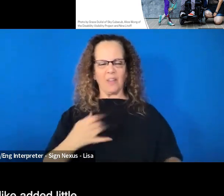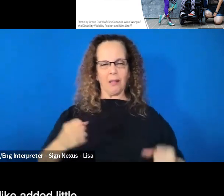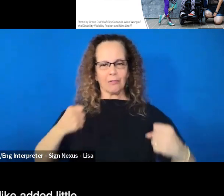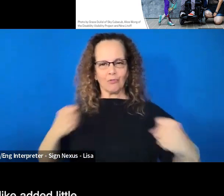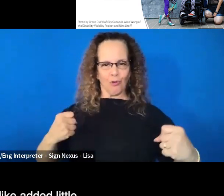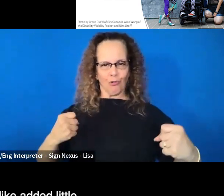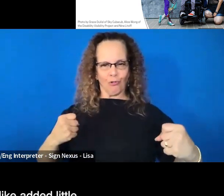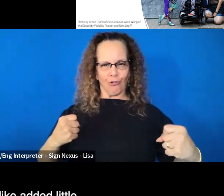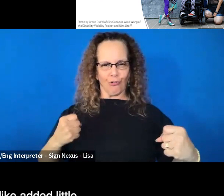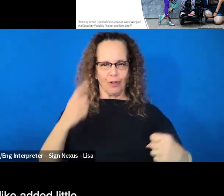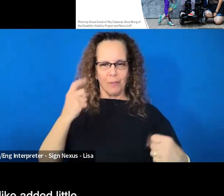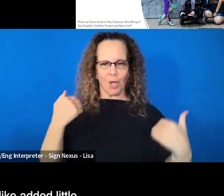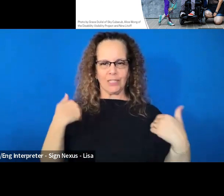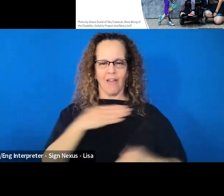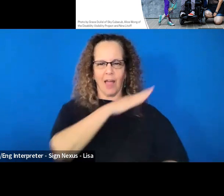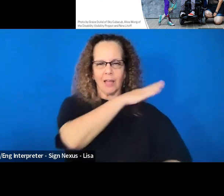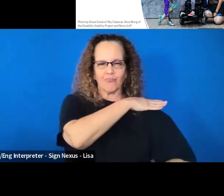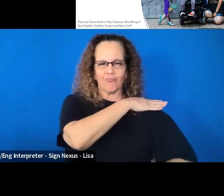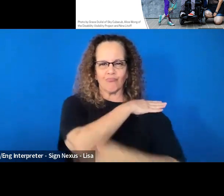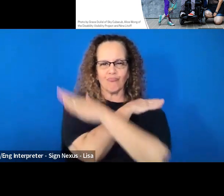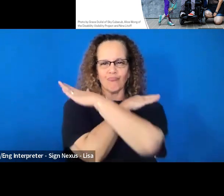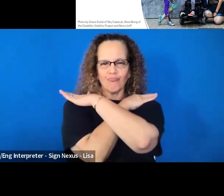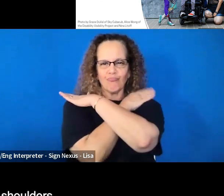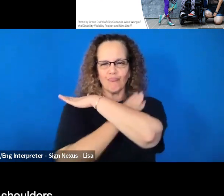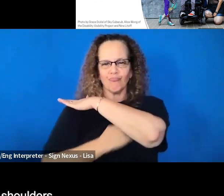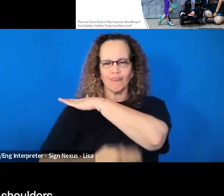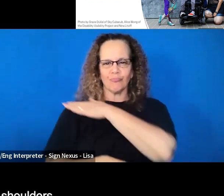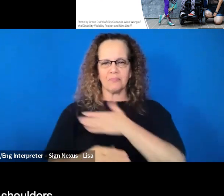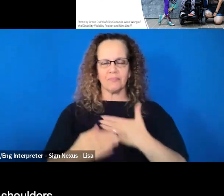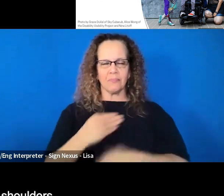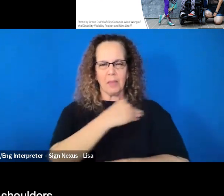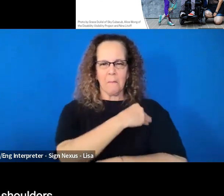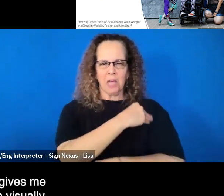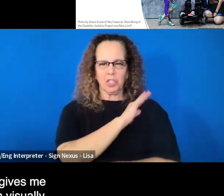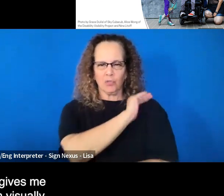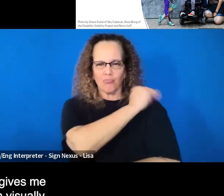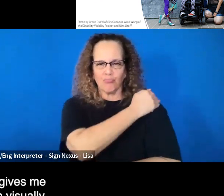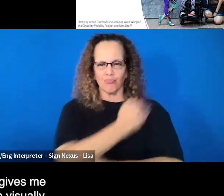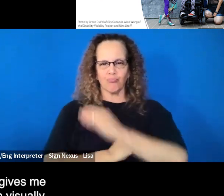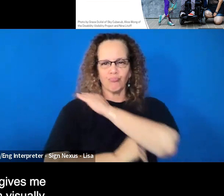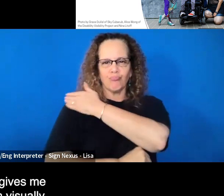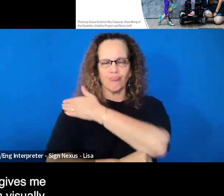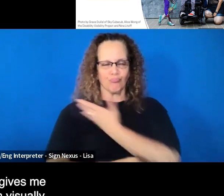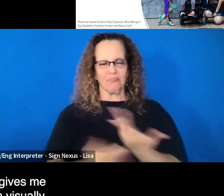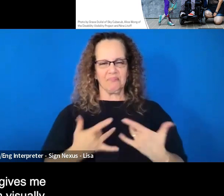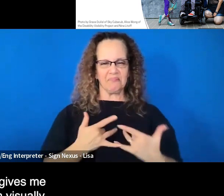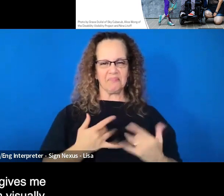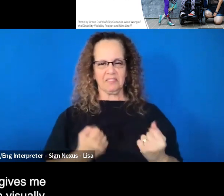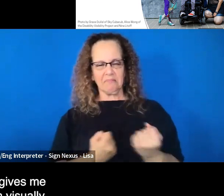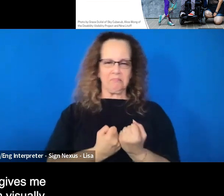because it has these like added little muscles on my shoulders so it just like